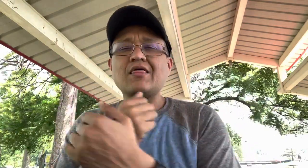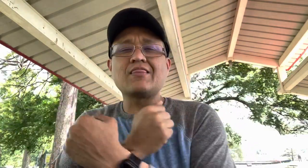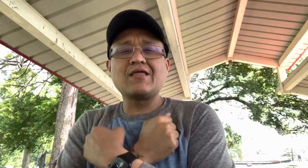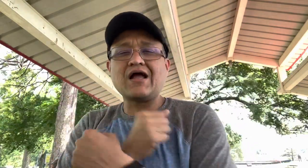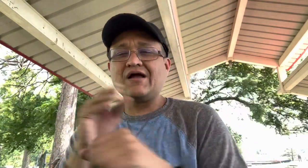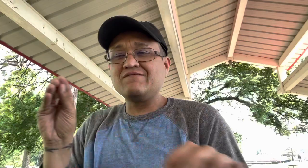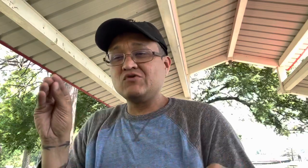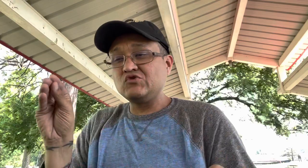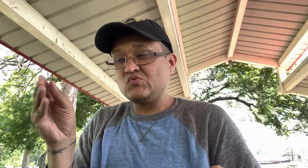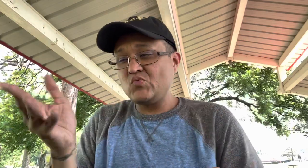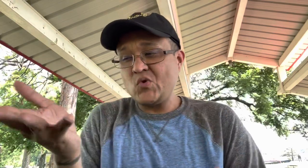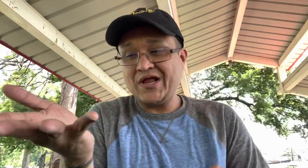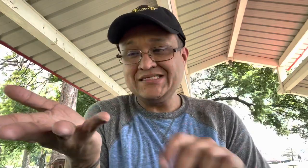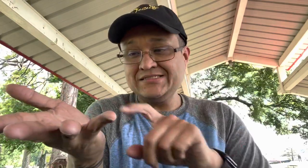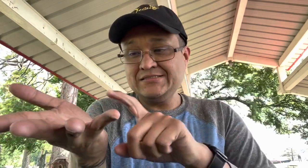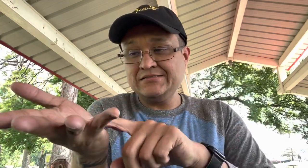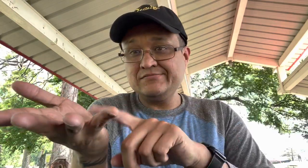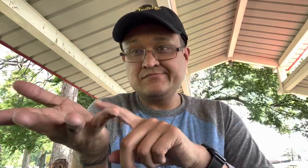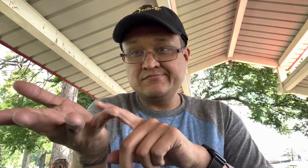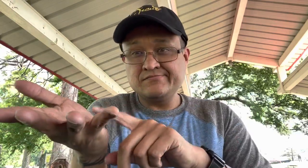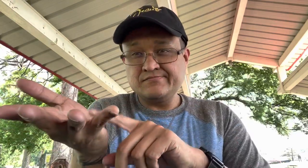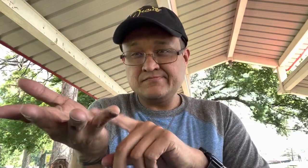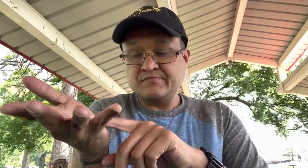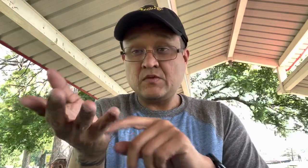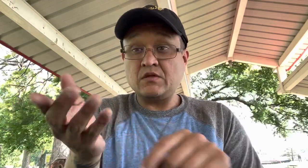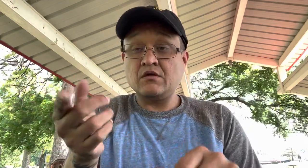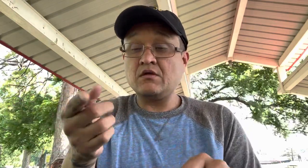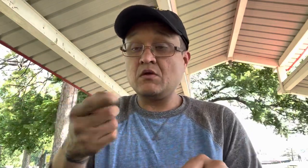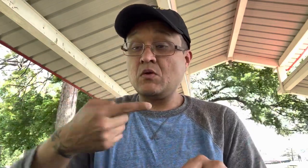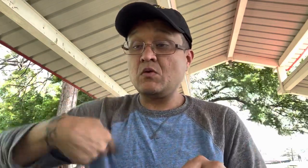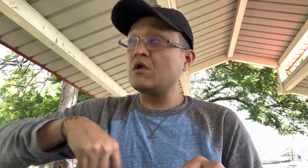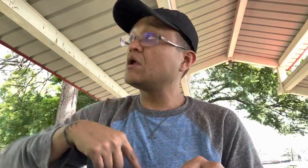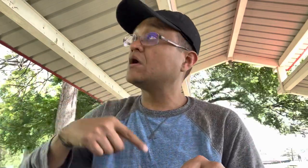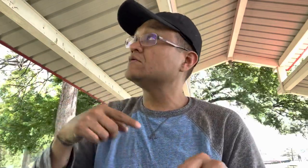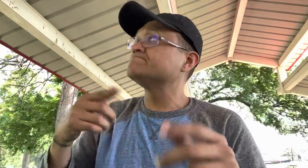his mercy and his love and his grace he gives and